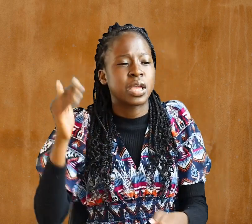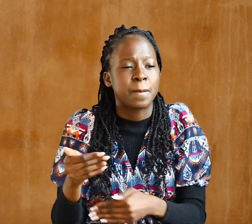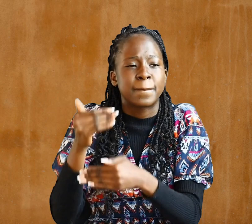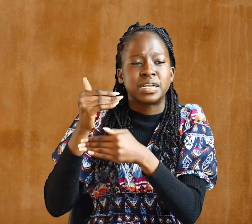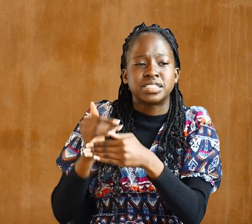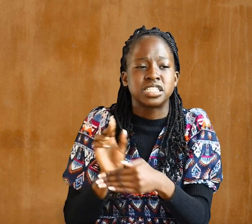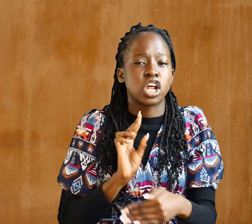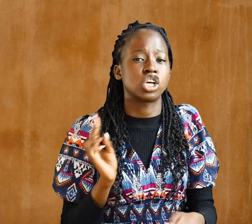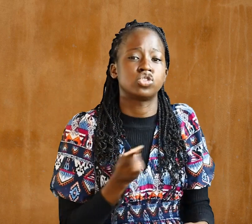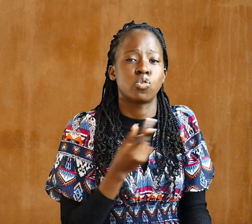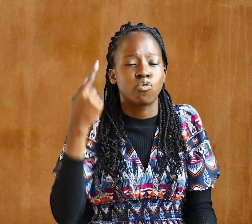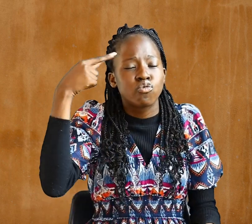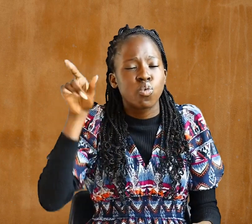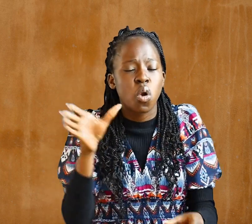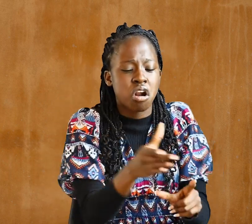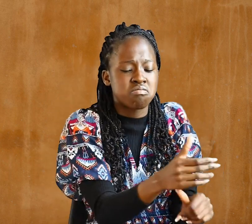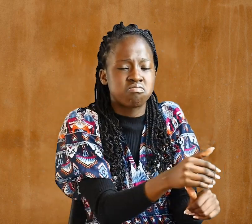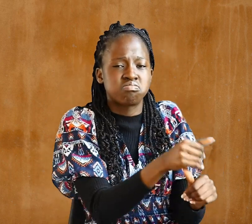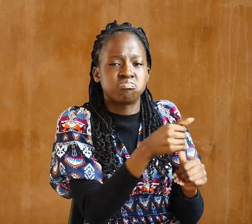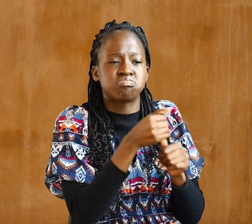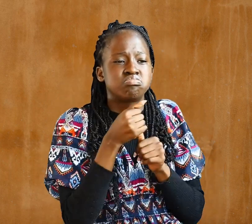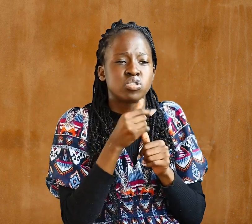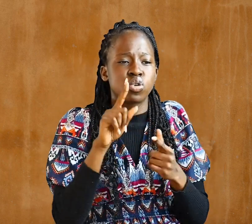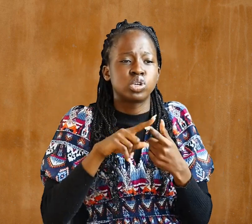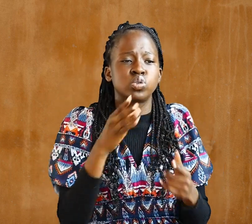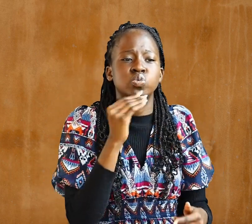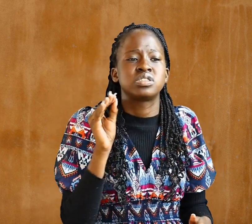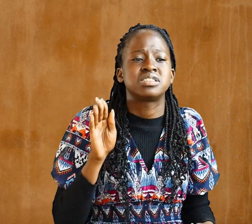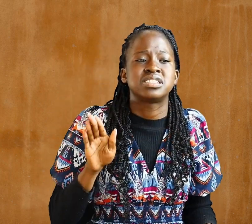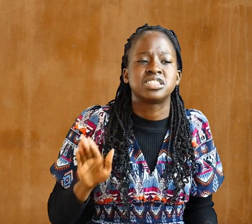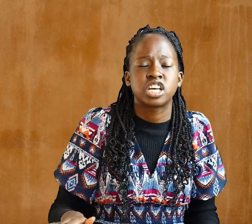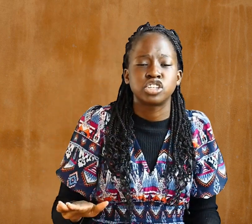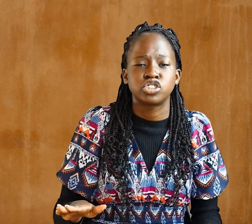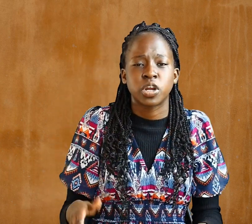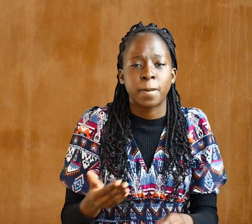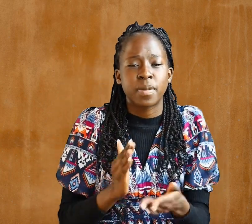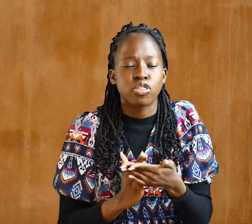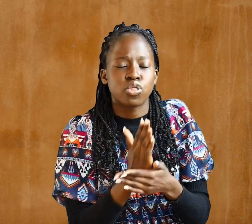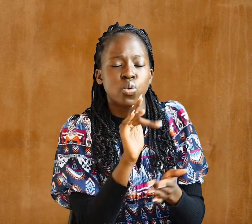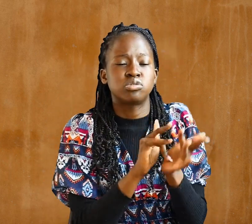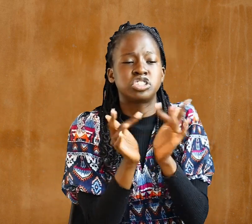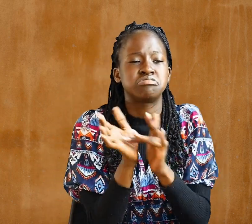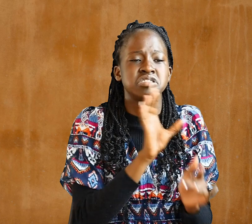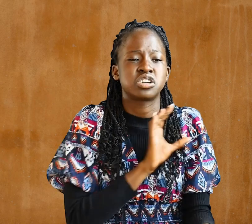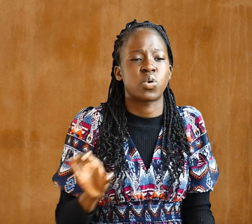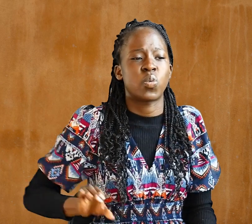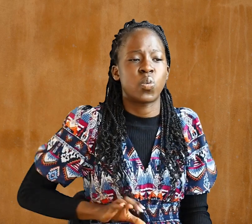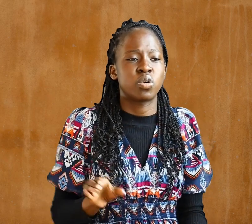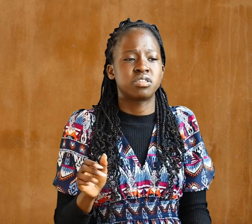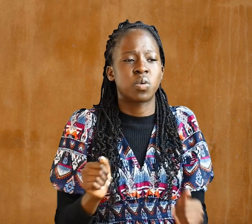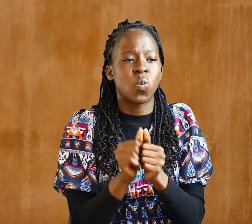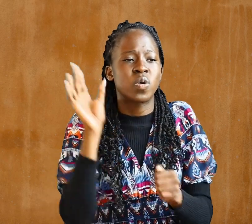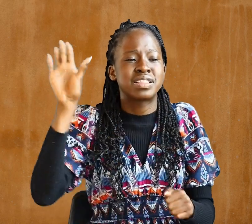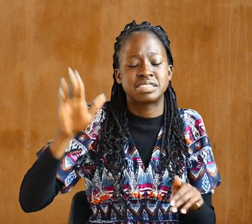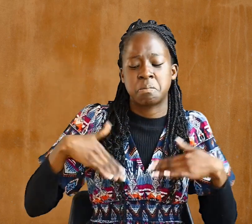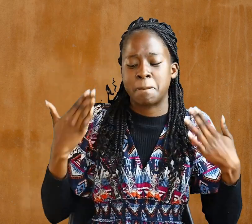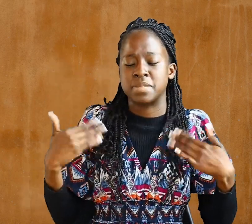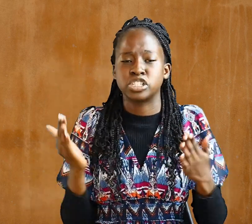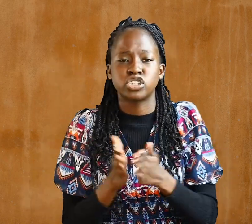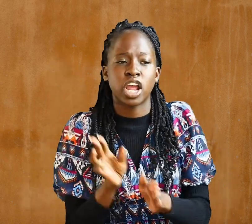us for adoption to sonship through Jesus Christ in accordance with his pleasure and will,